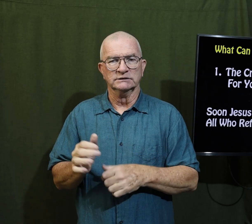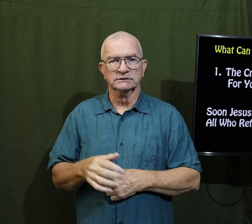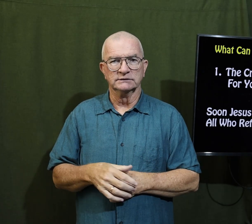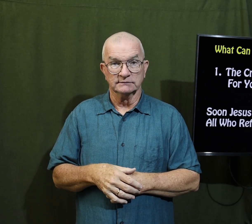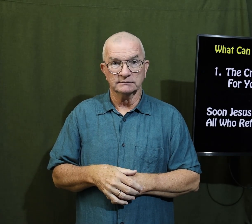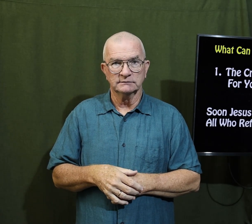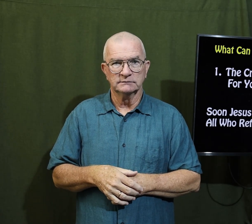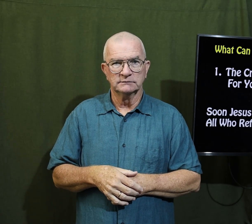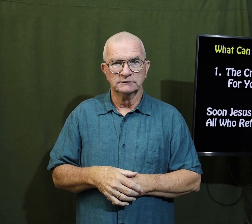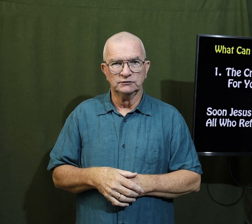Jesus